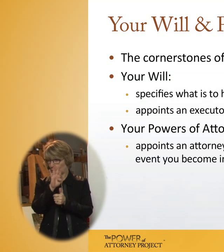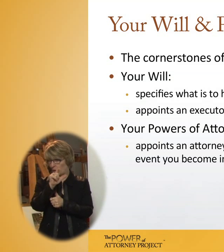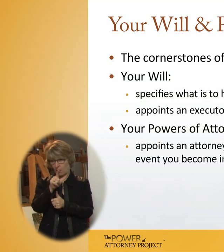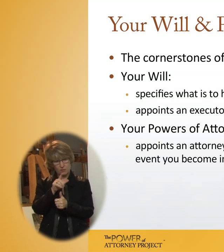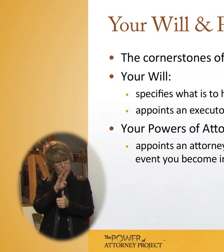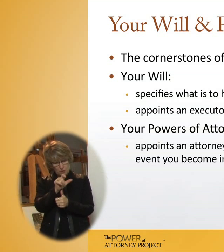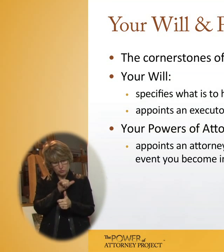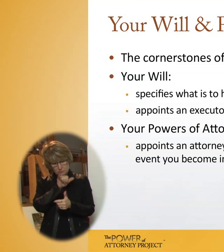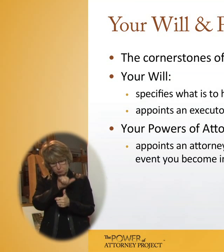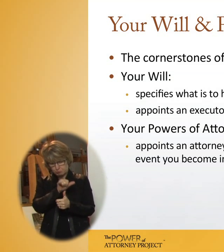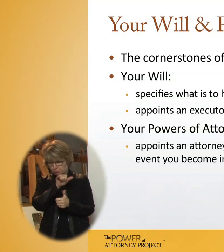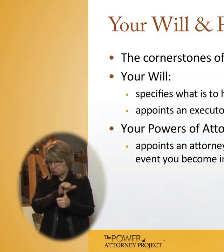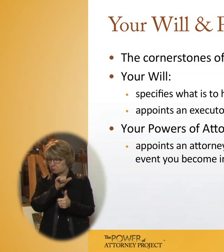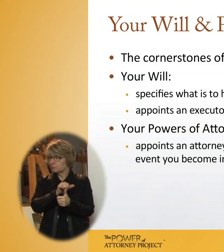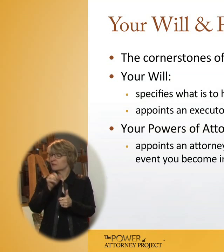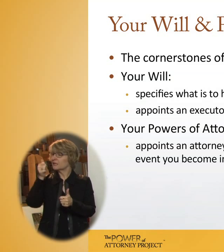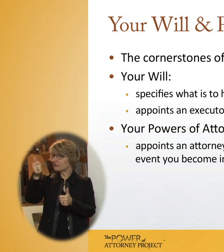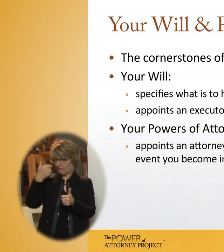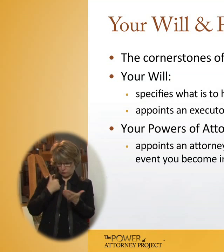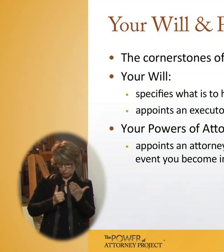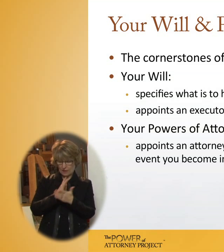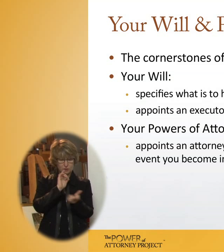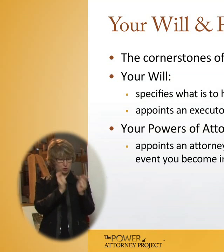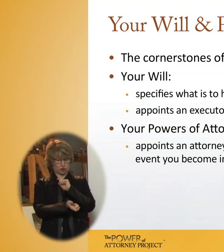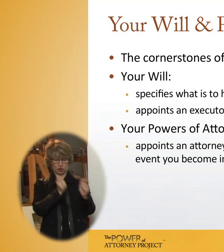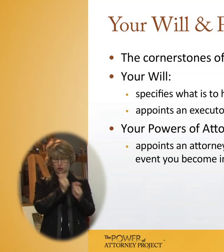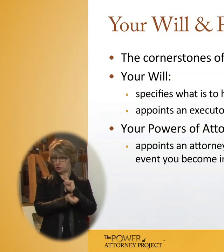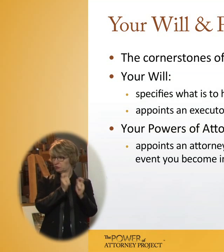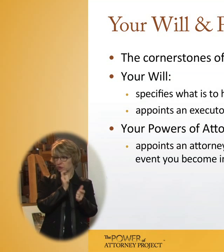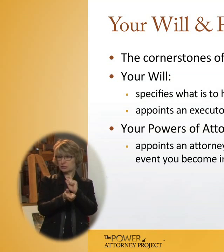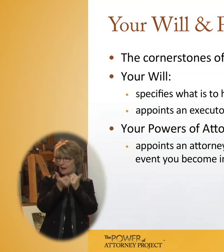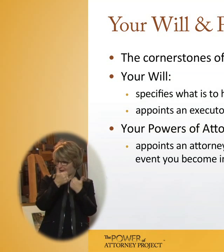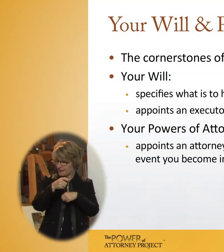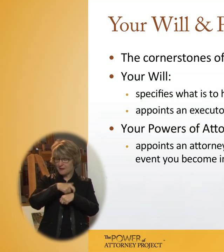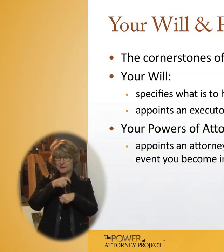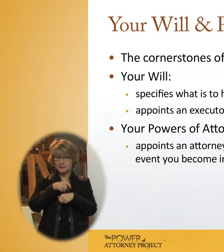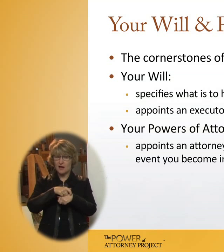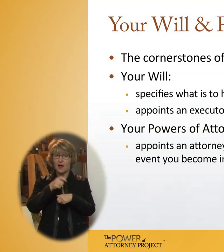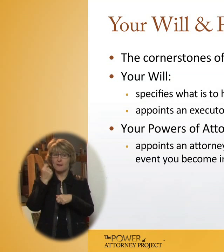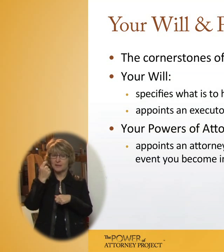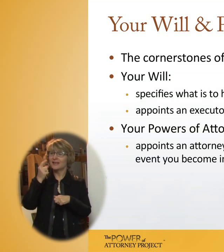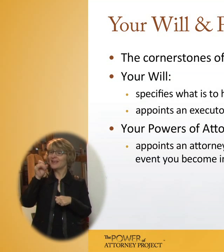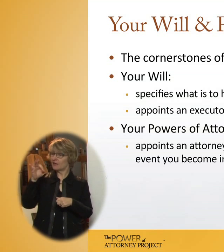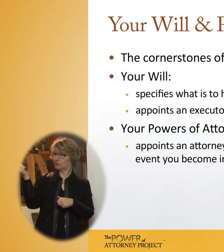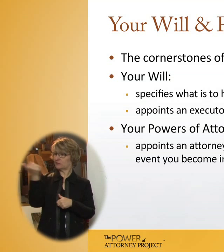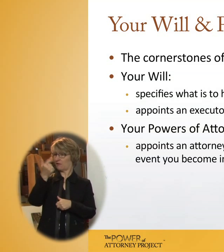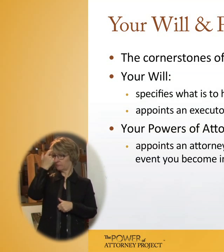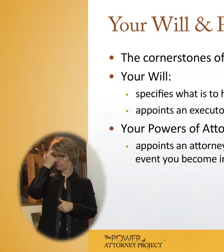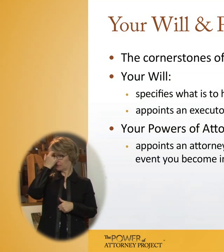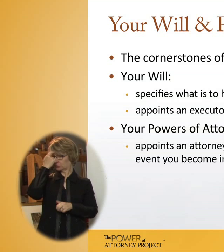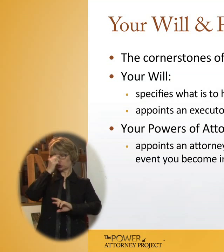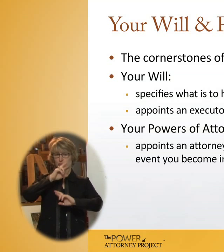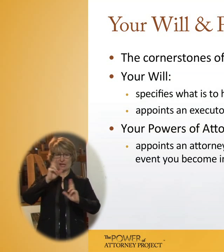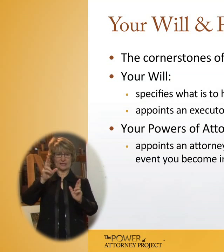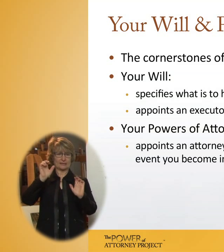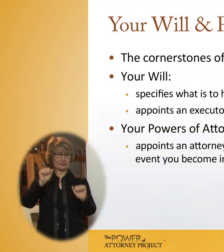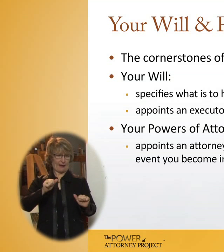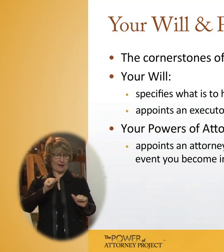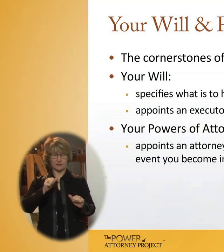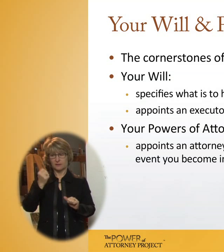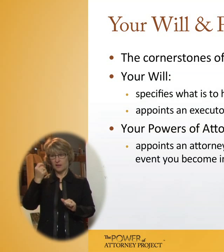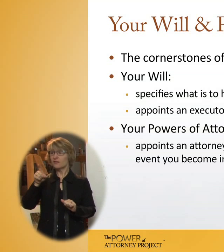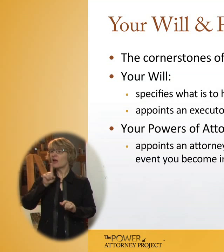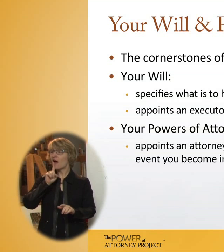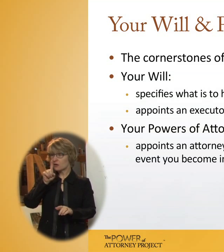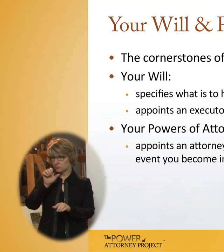will. And you are able to change your will at any time so long as you still have the capacity to do so. And there are actually